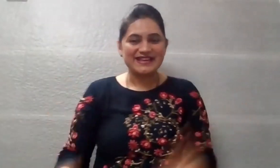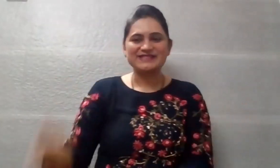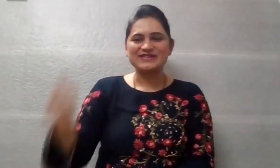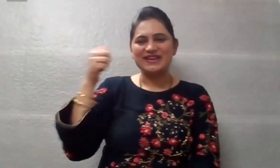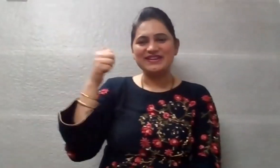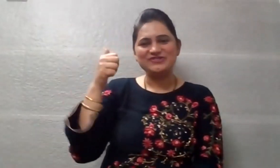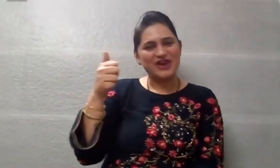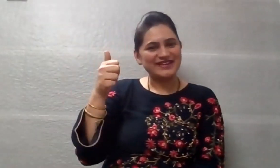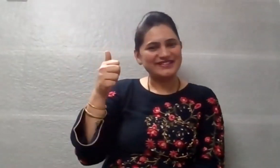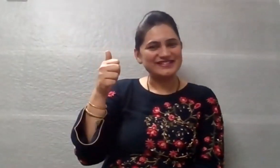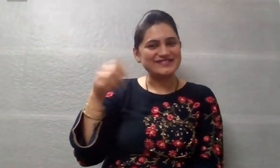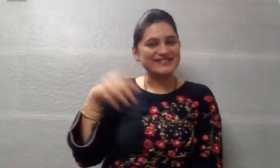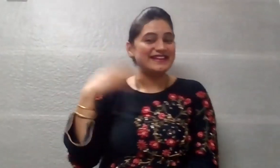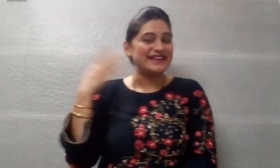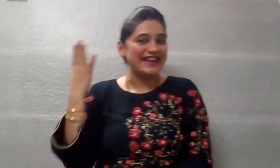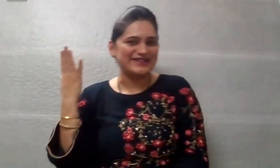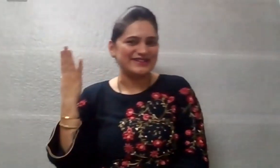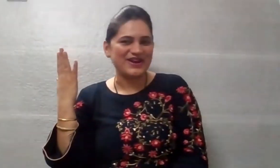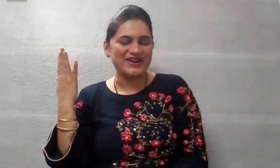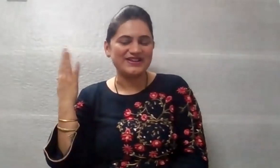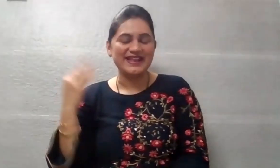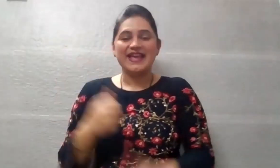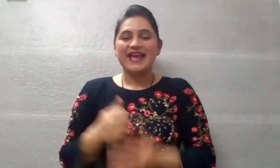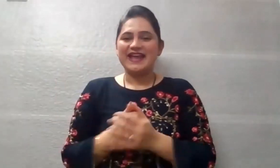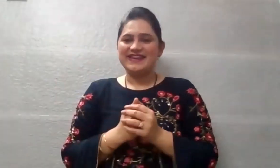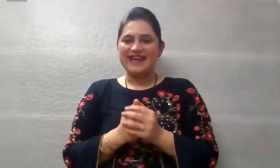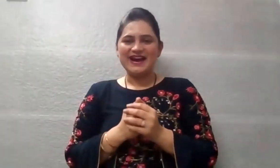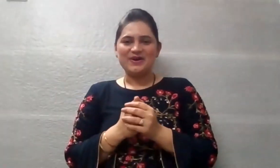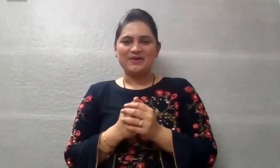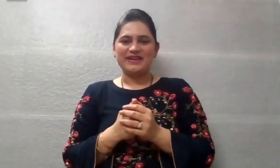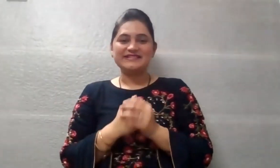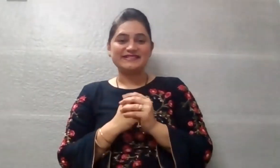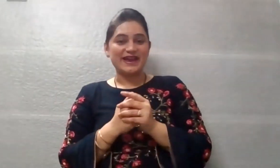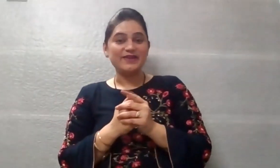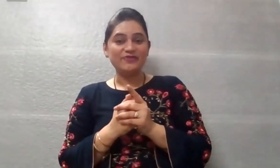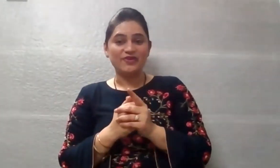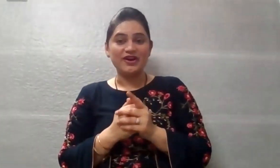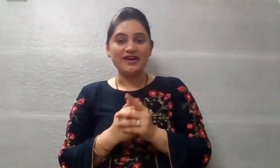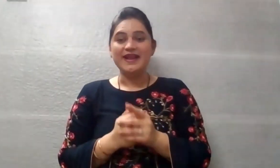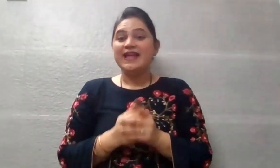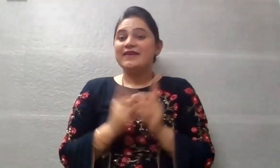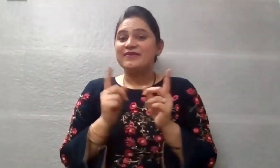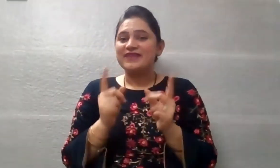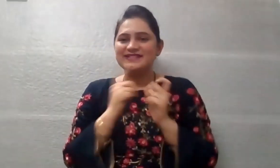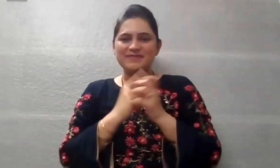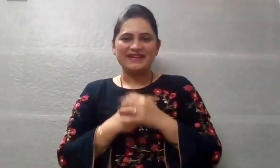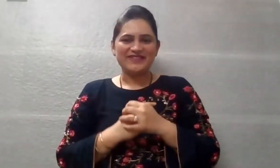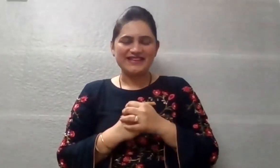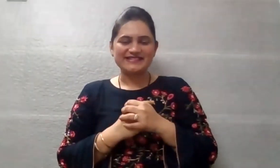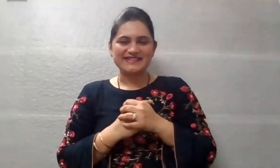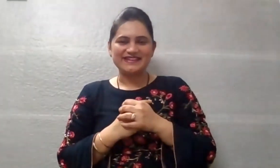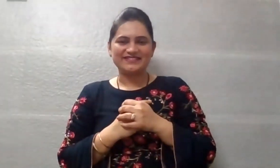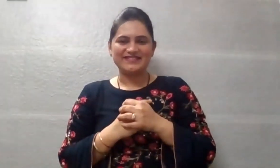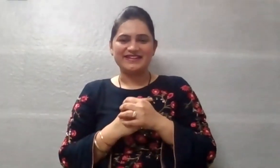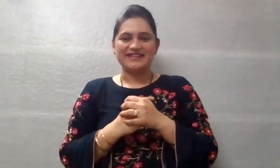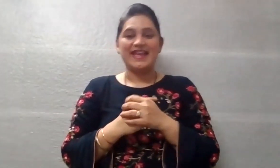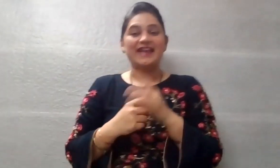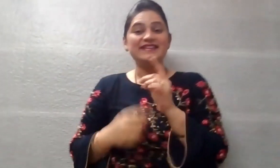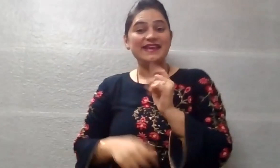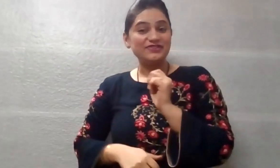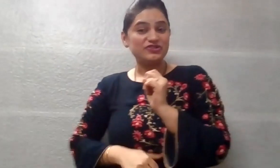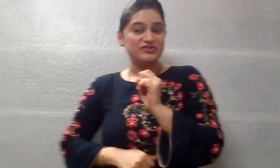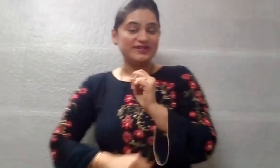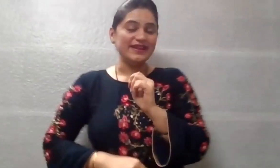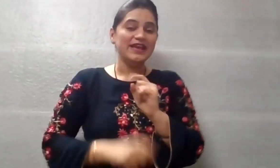parents. So enjoy children later on. And now it's time for rhythmic recitation.